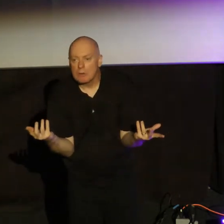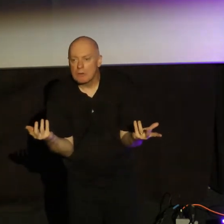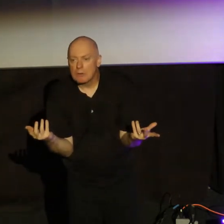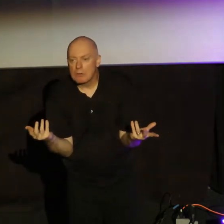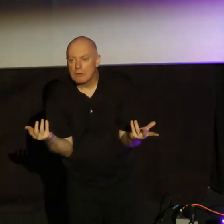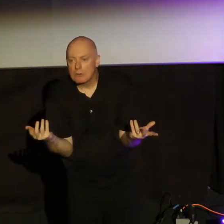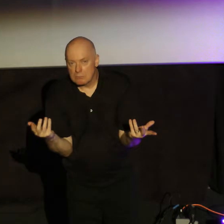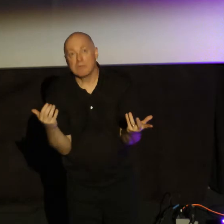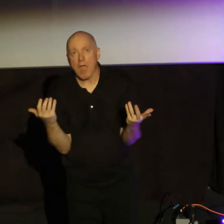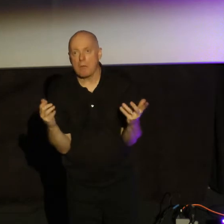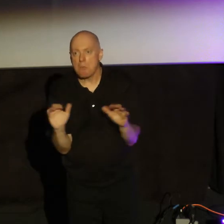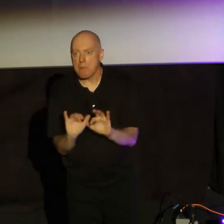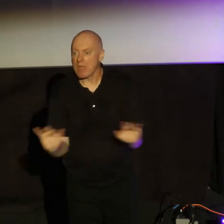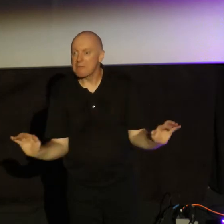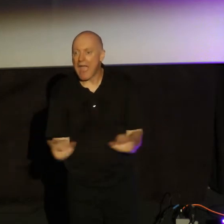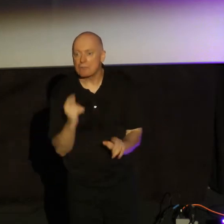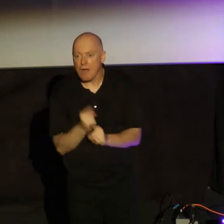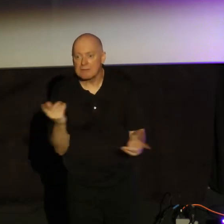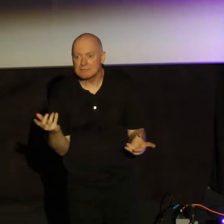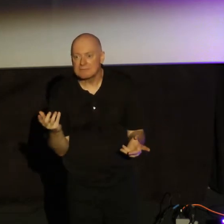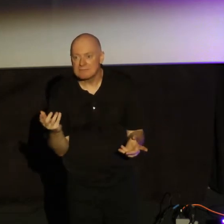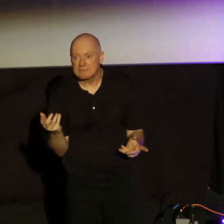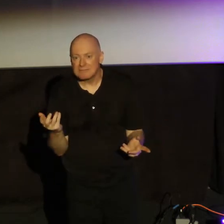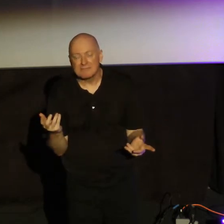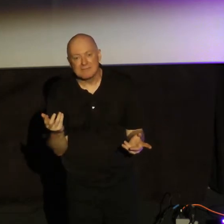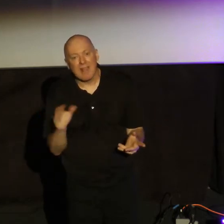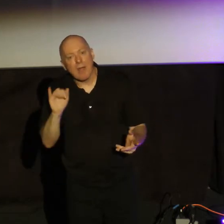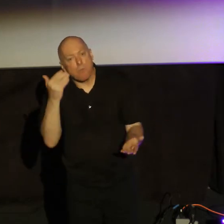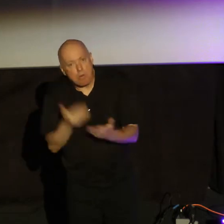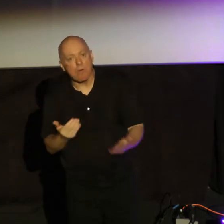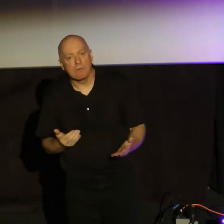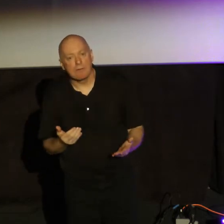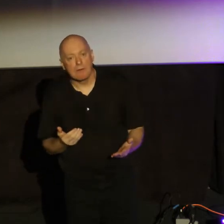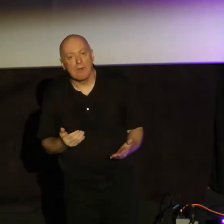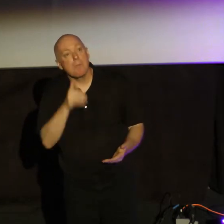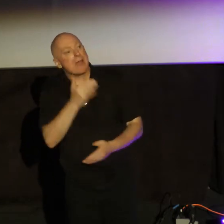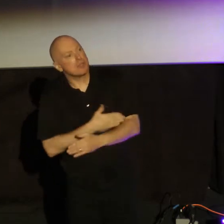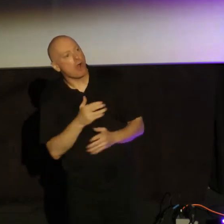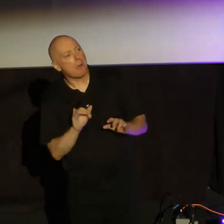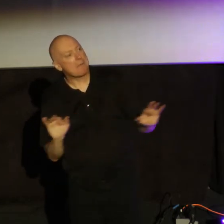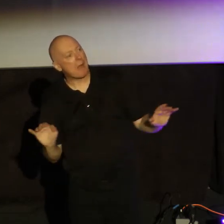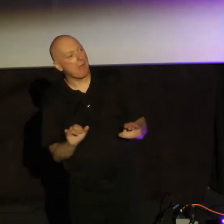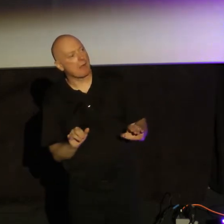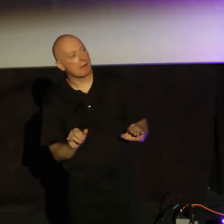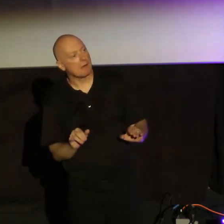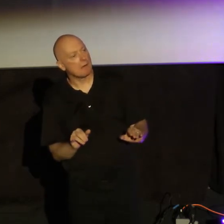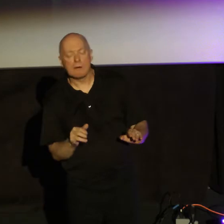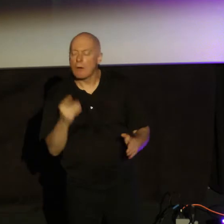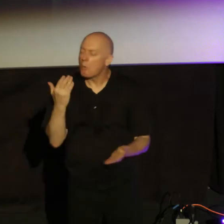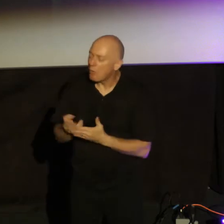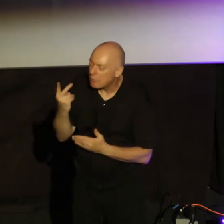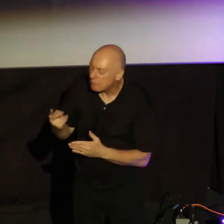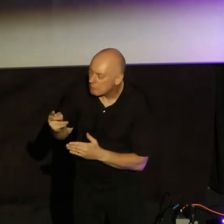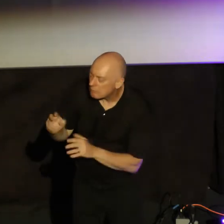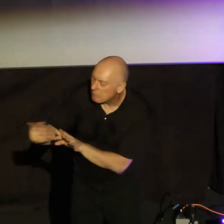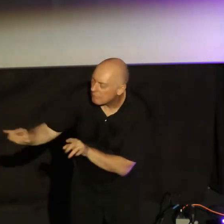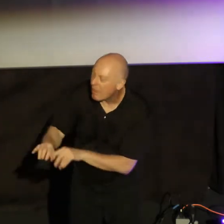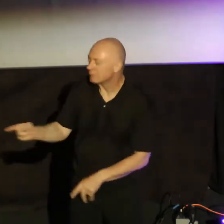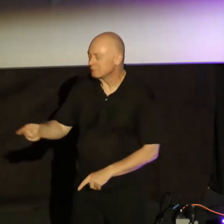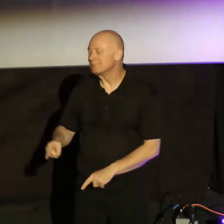They play the piano, right? This is the proof of it. And James is saying, it's in some senses that simple. He's saying, you have faith?